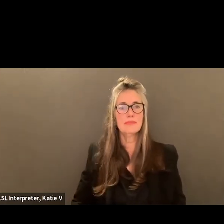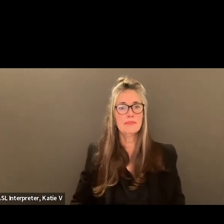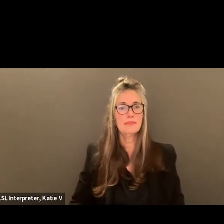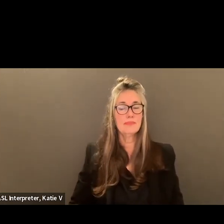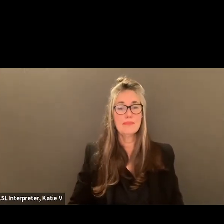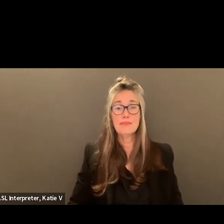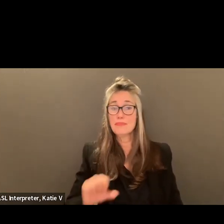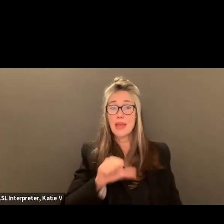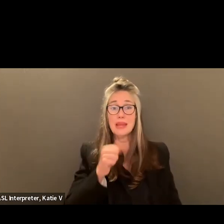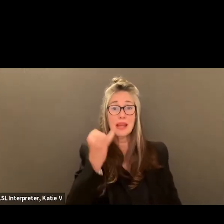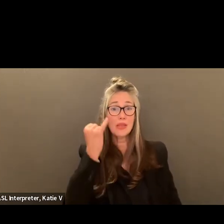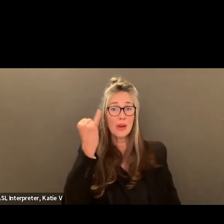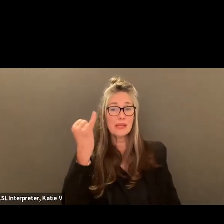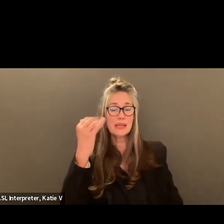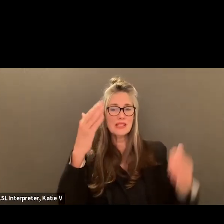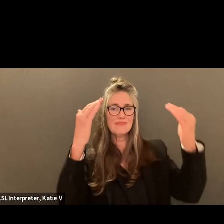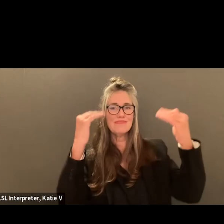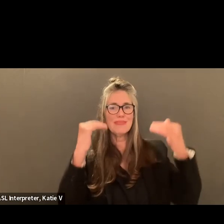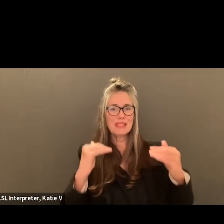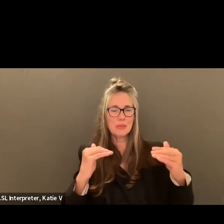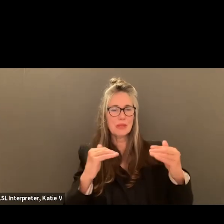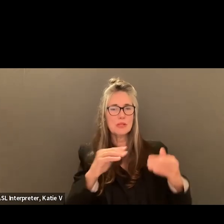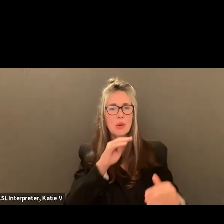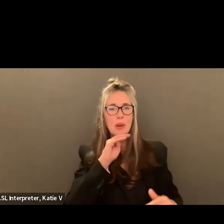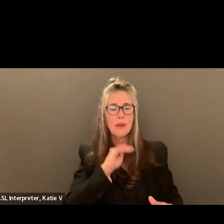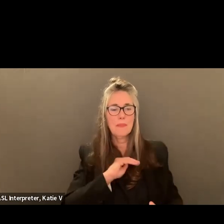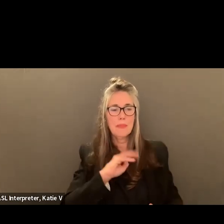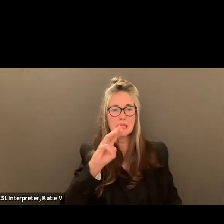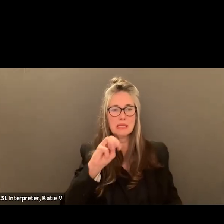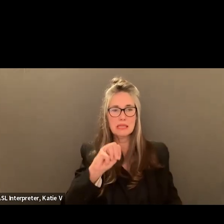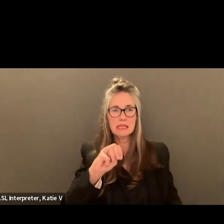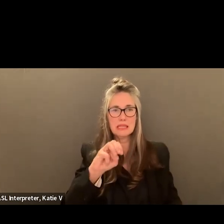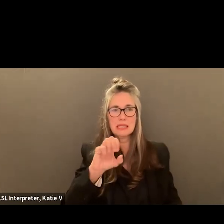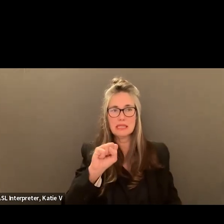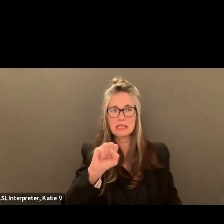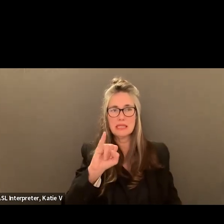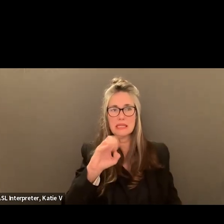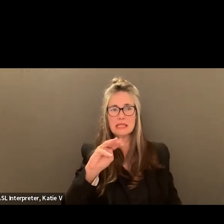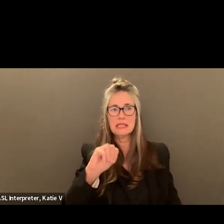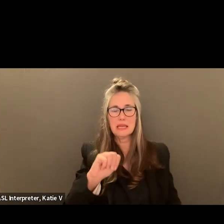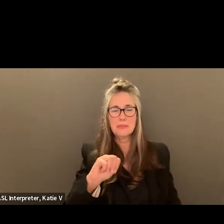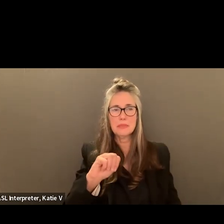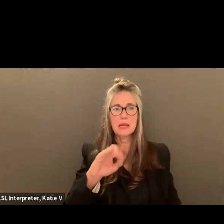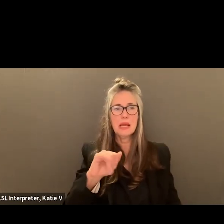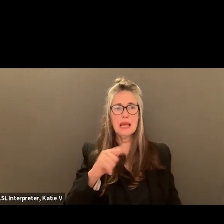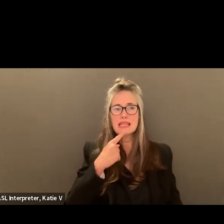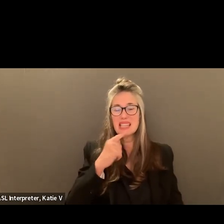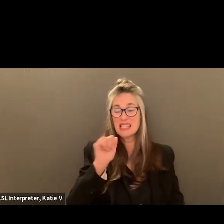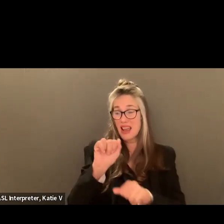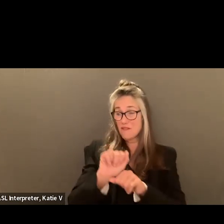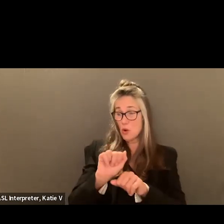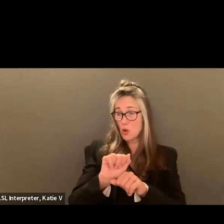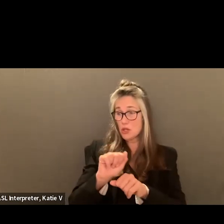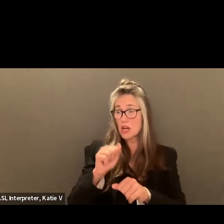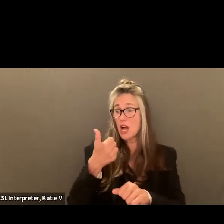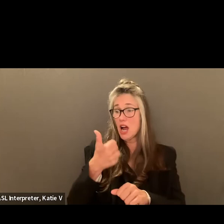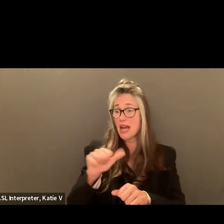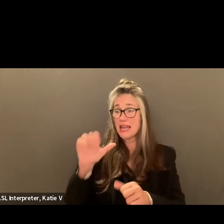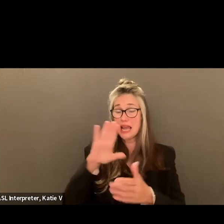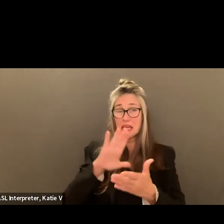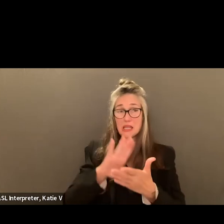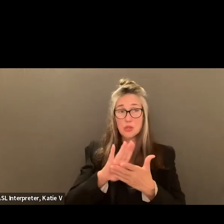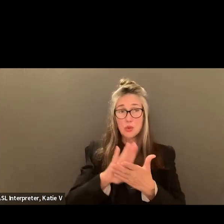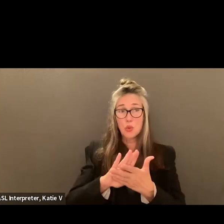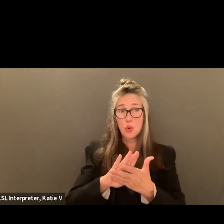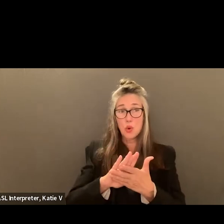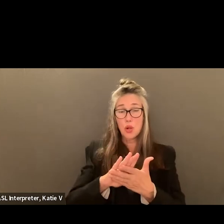going go to the next one. Go ahead, Ms. Sims. Okay. So where it says, have you worked on any school committees or participated? I would ask, are they currently